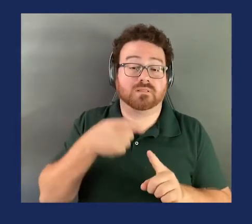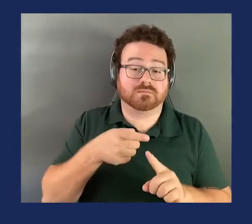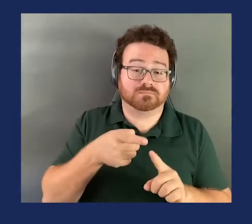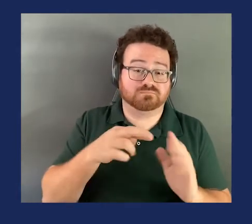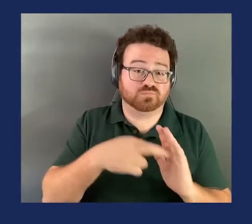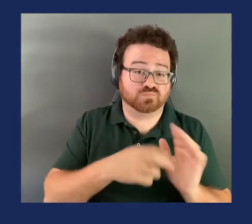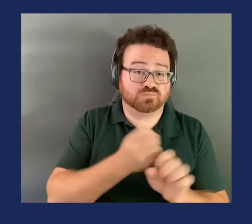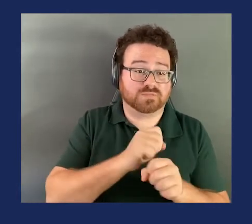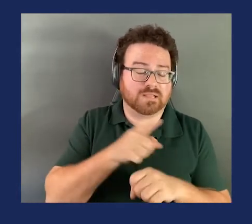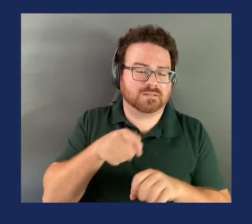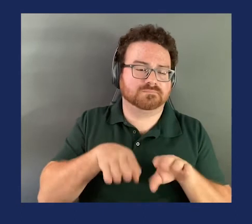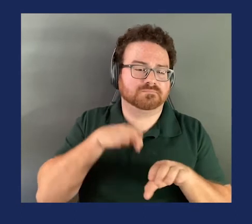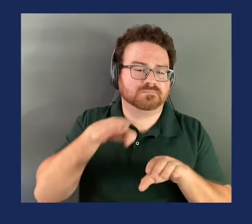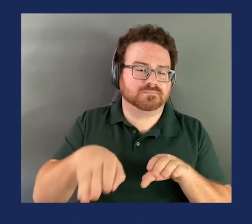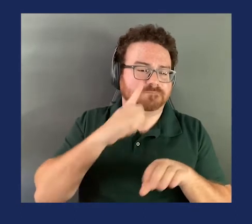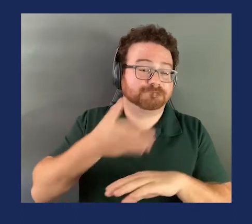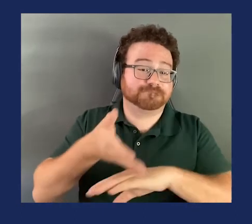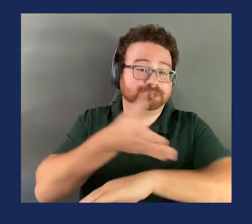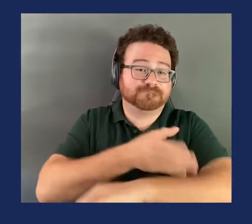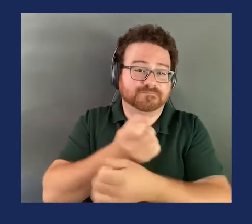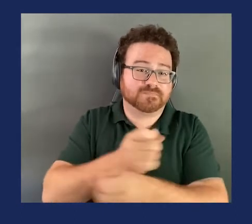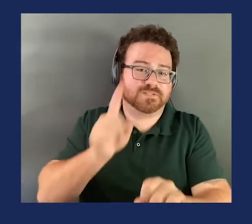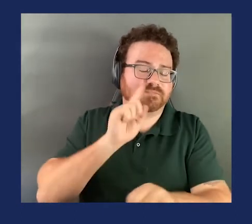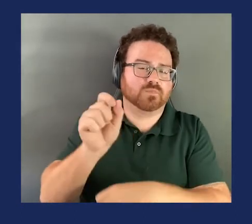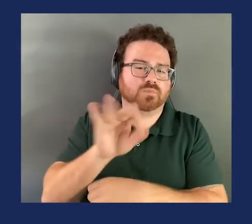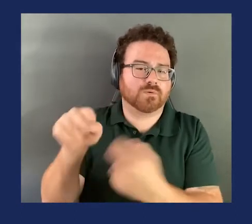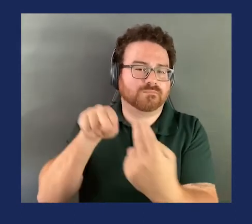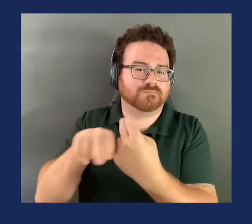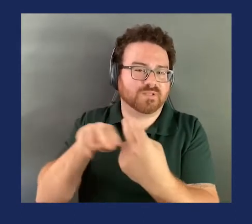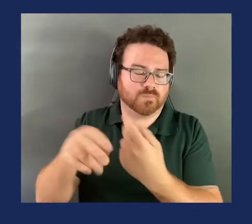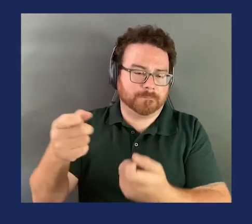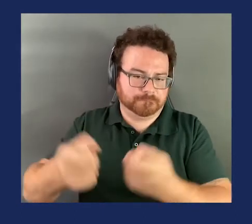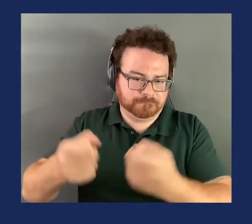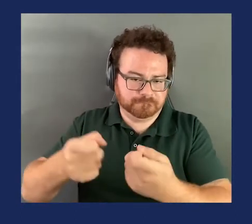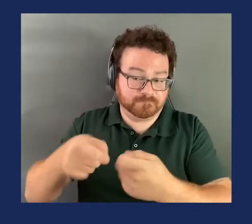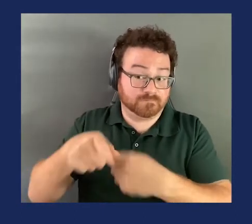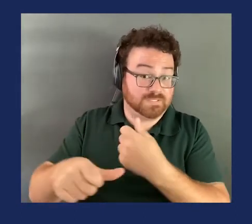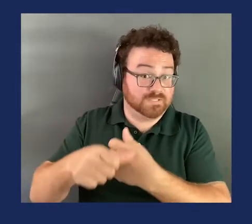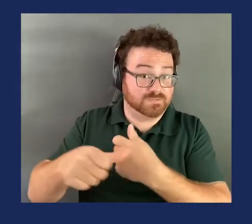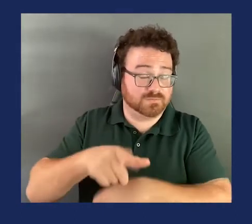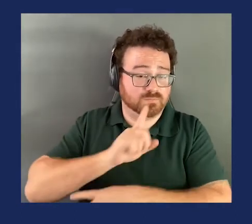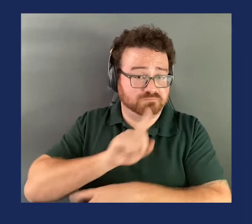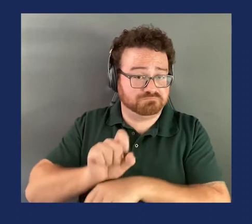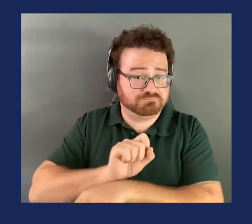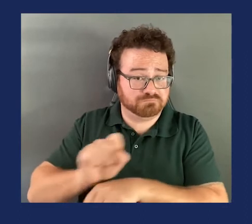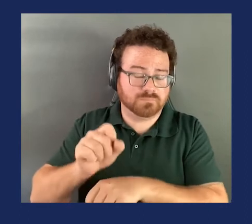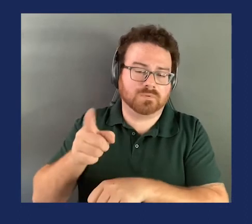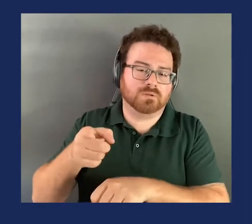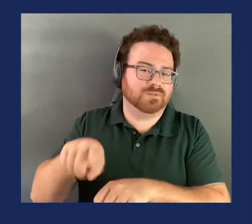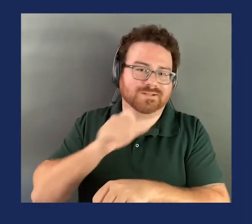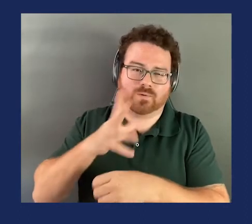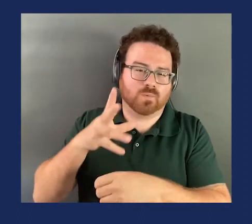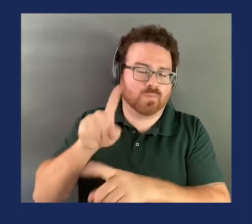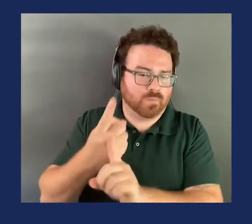improving safety for off-highway vehicles. The dangers of these vehicles were real and include not only debris penetration but